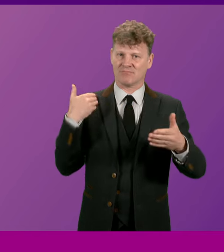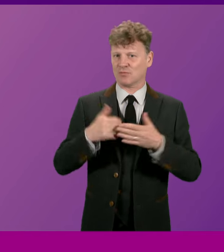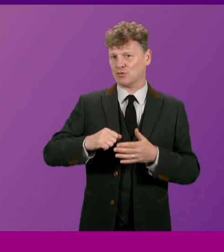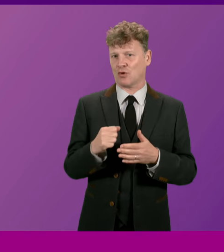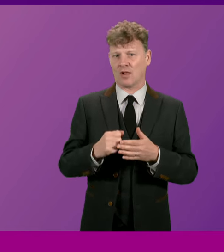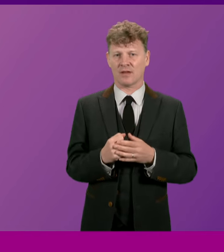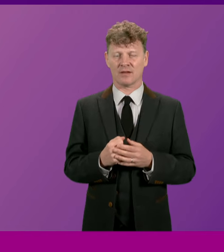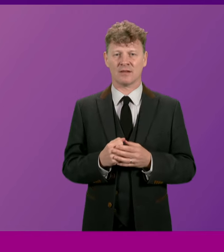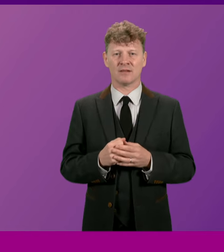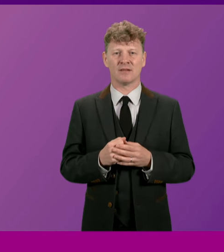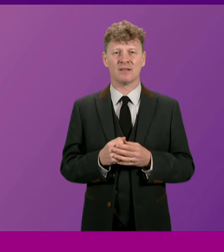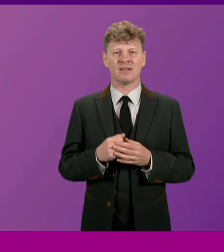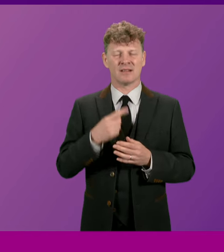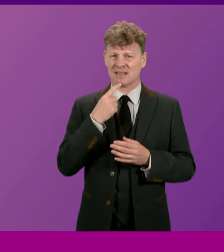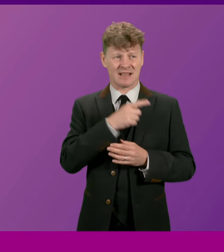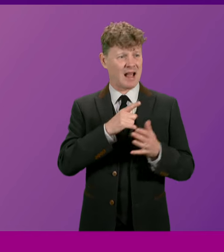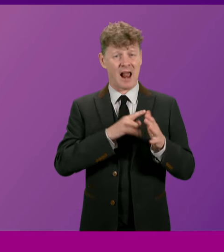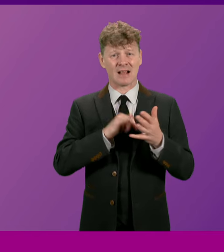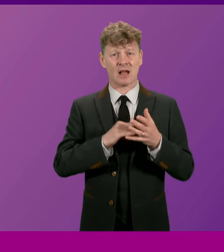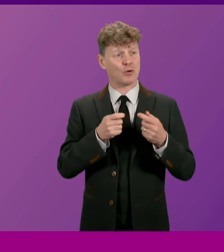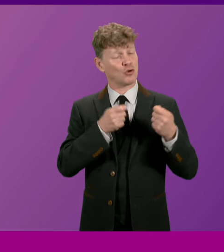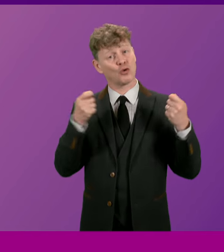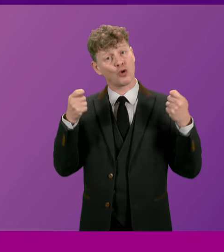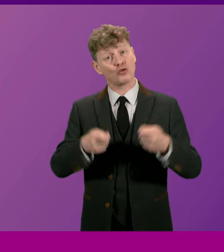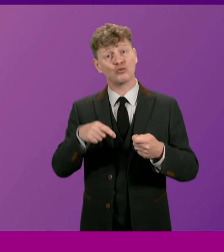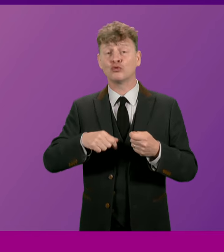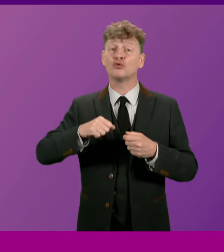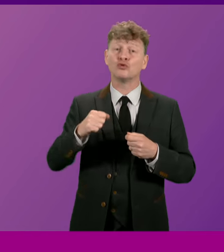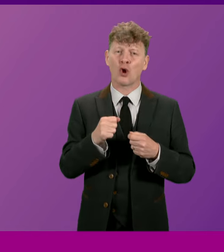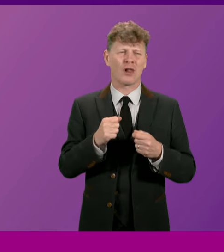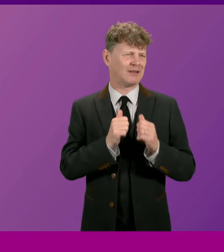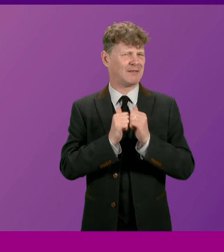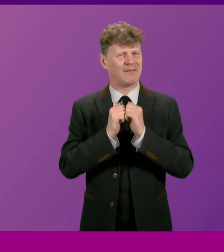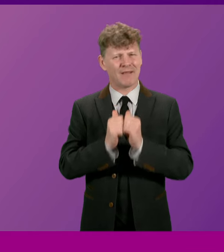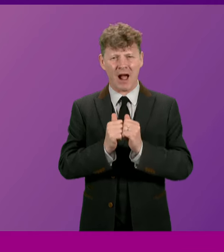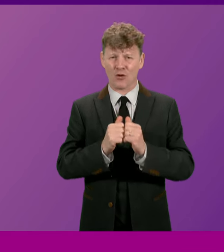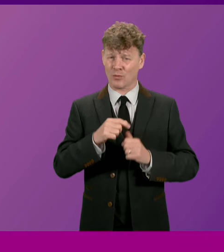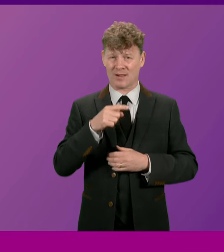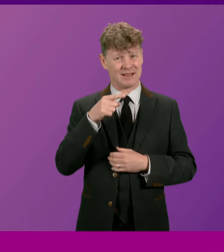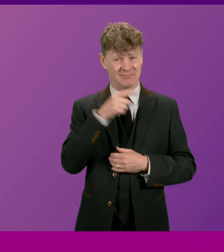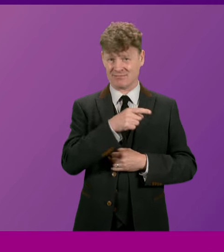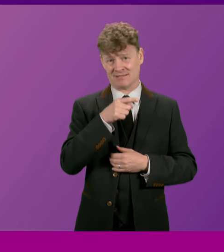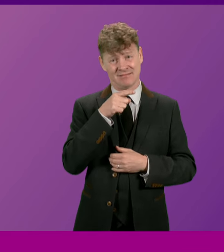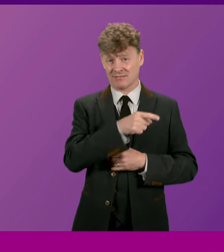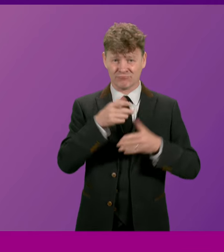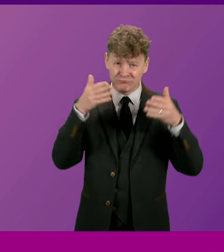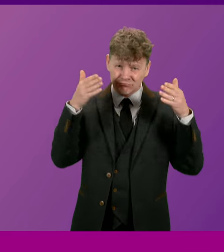The invaluable contribution of Alex Salmond to Scotland and his tireless dedication to public service